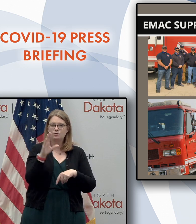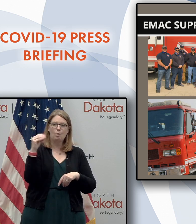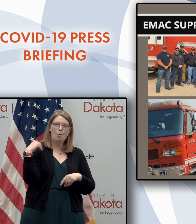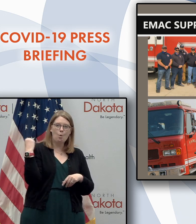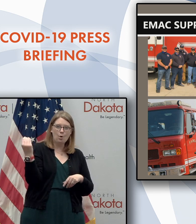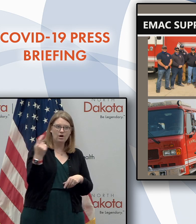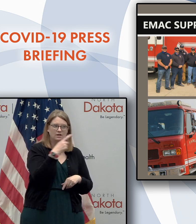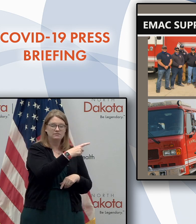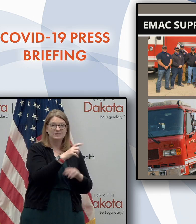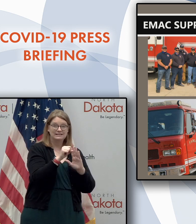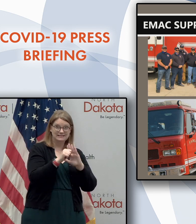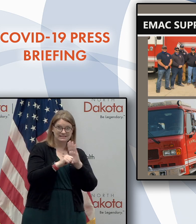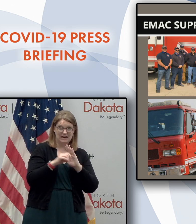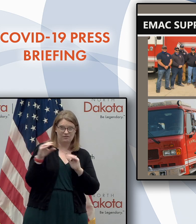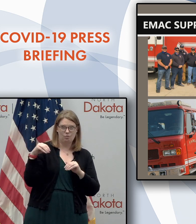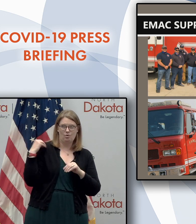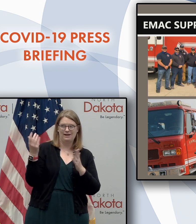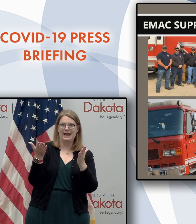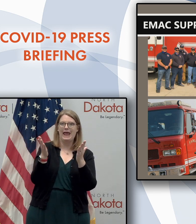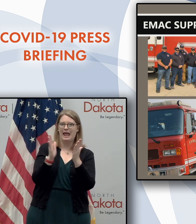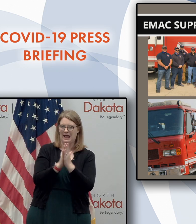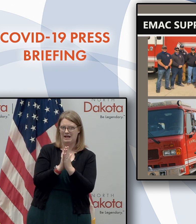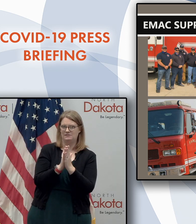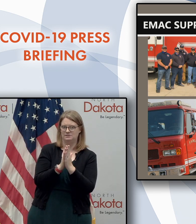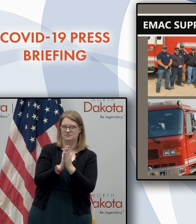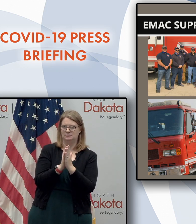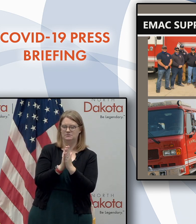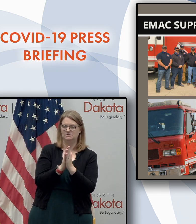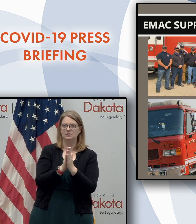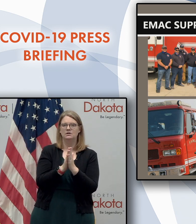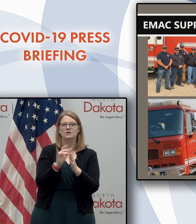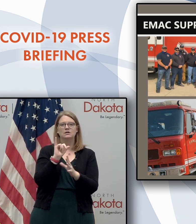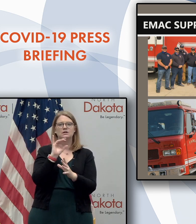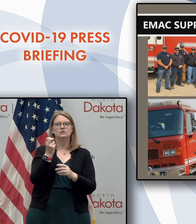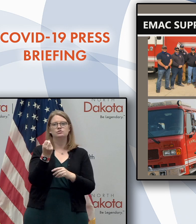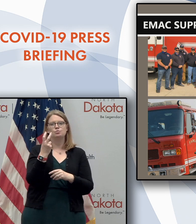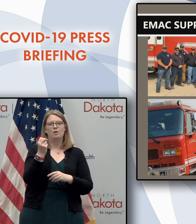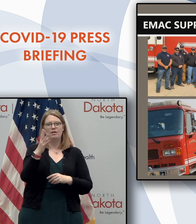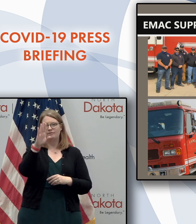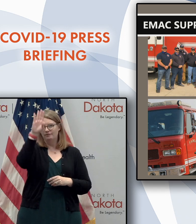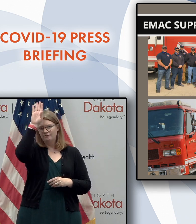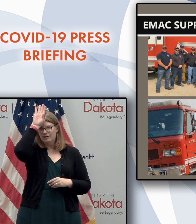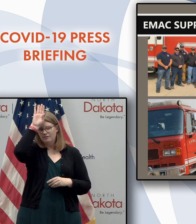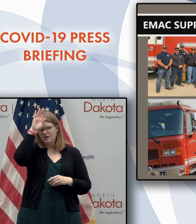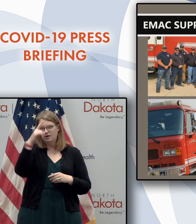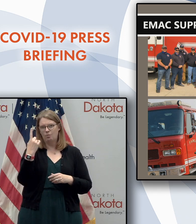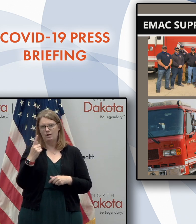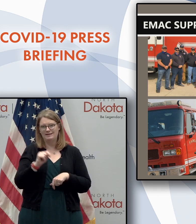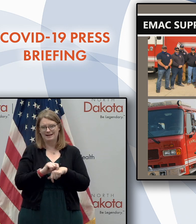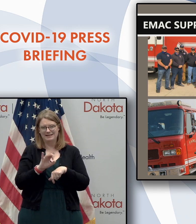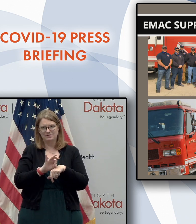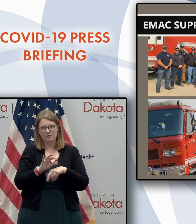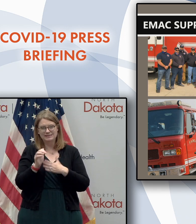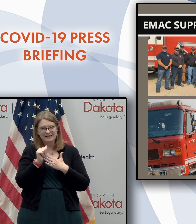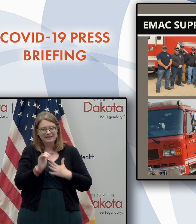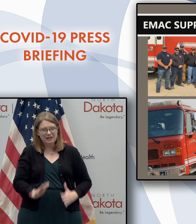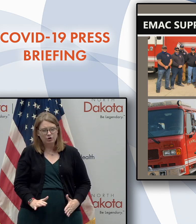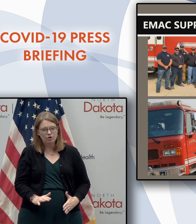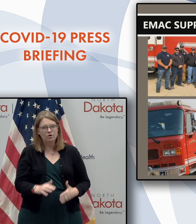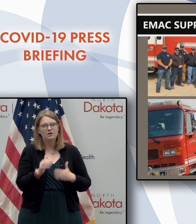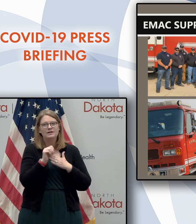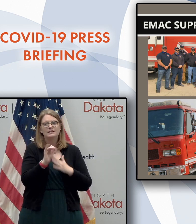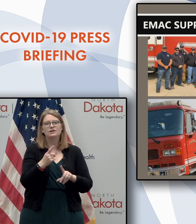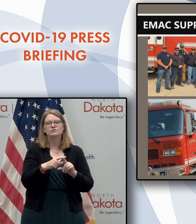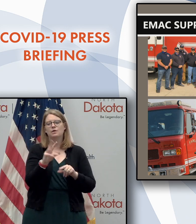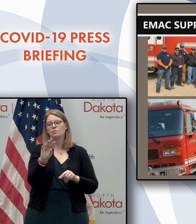of Oregon made the request. It's comprised of, uh, 12 firefighters and one task force leader. Uh, the, the leaders